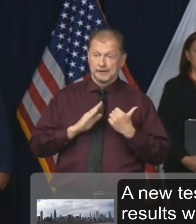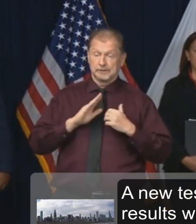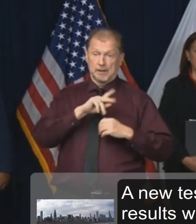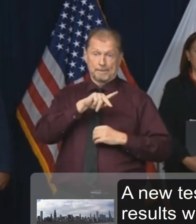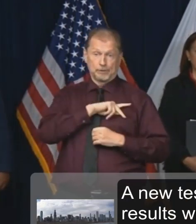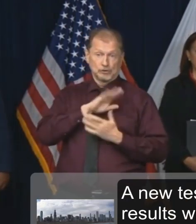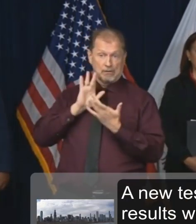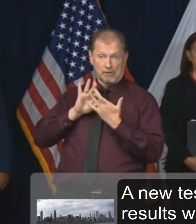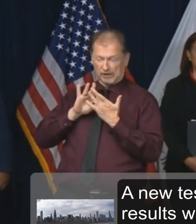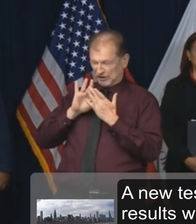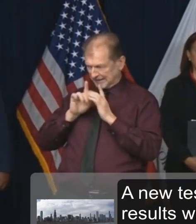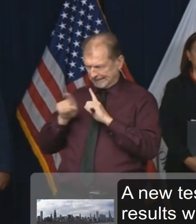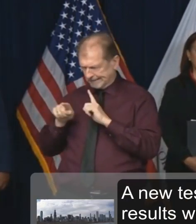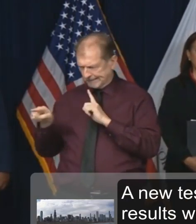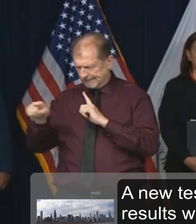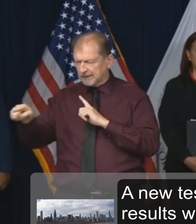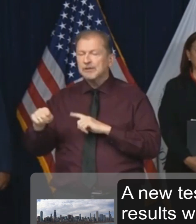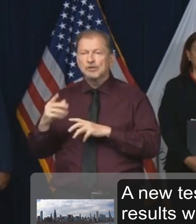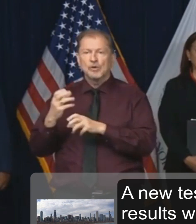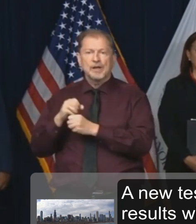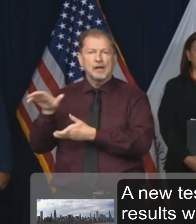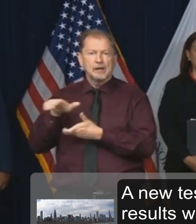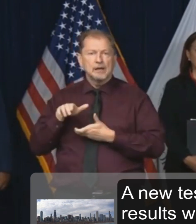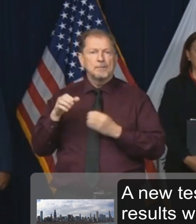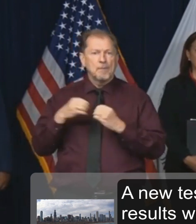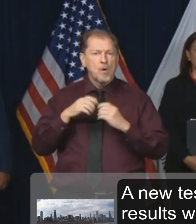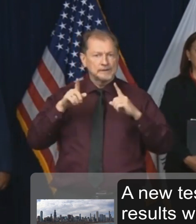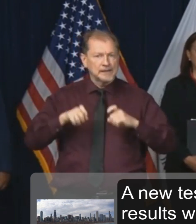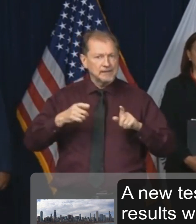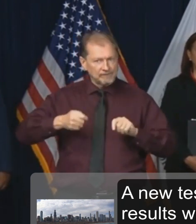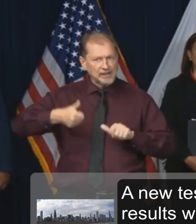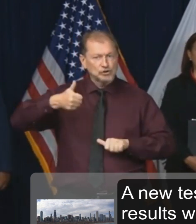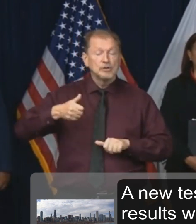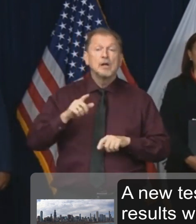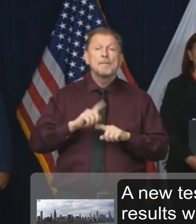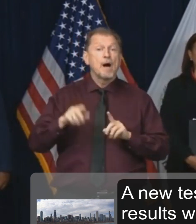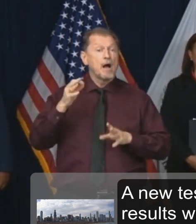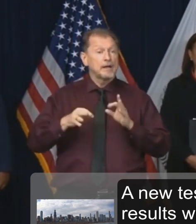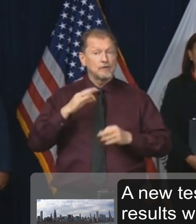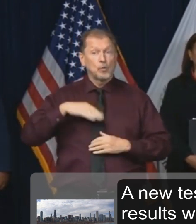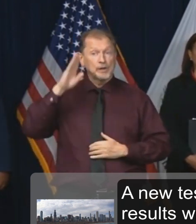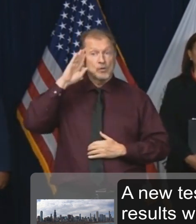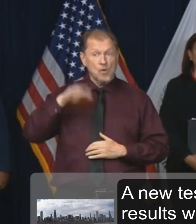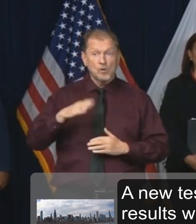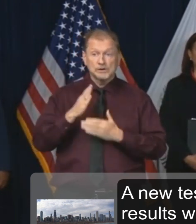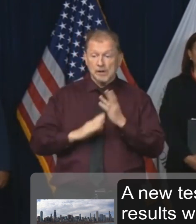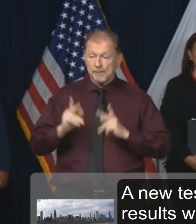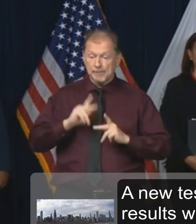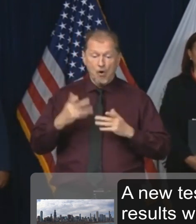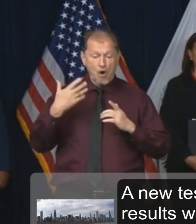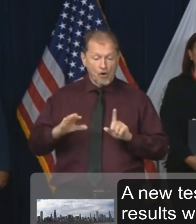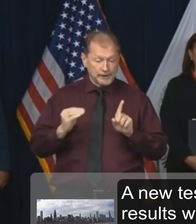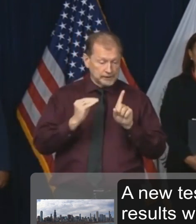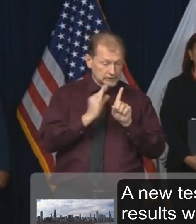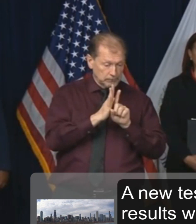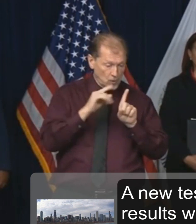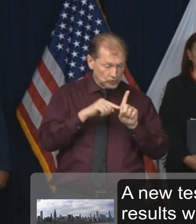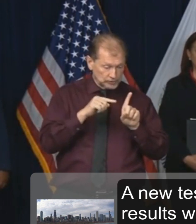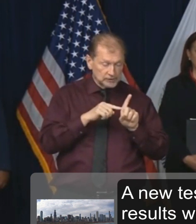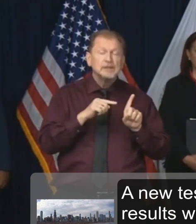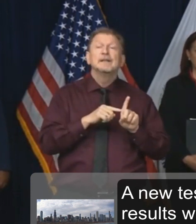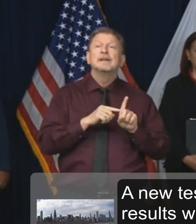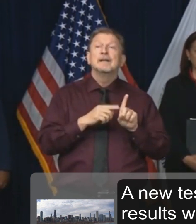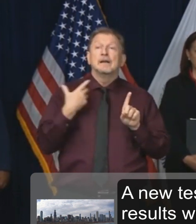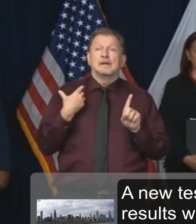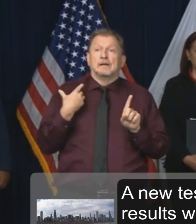he's helping us to get that going faster. So absolutely, if we know people who have already been exposed, there's an